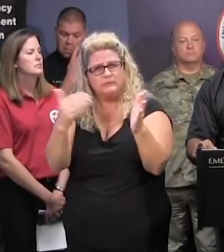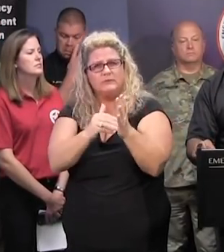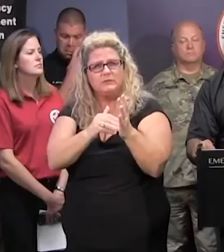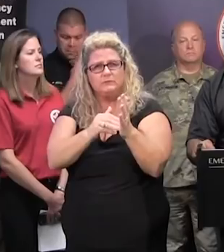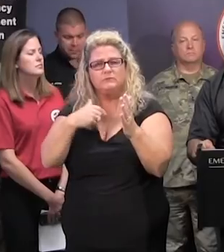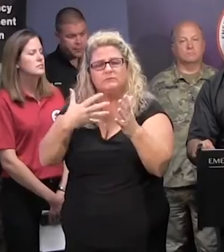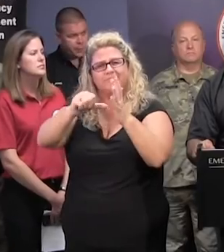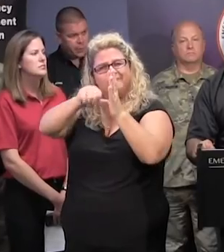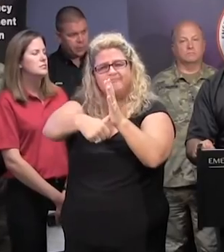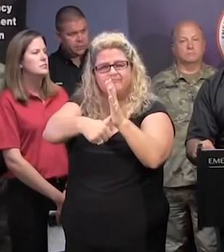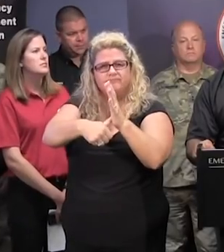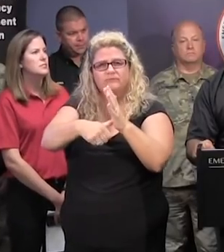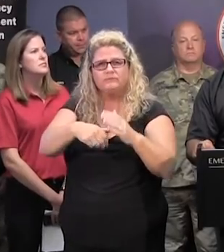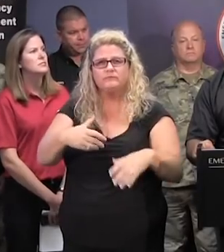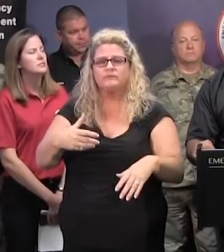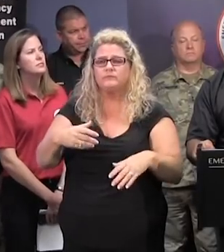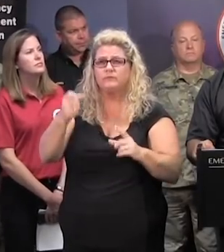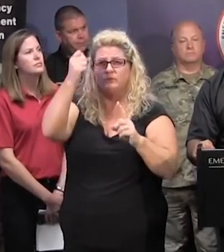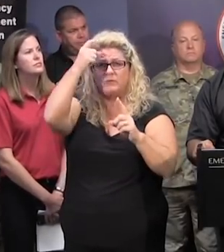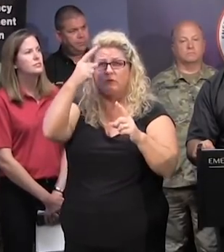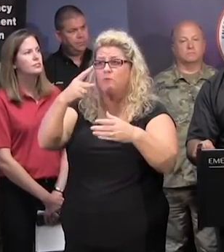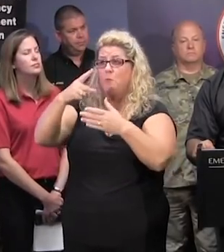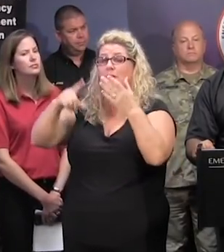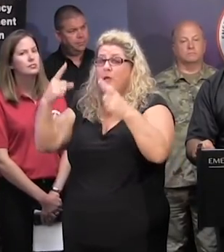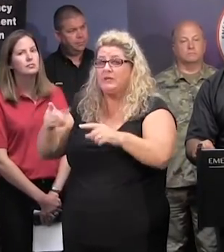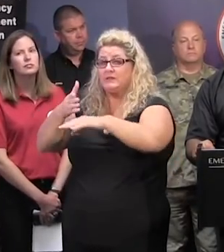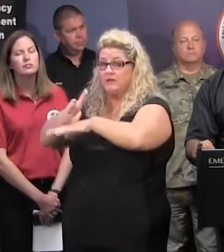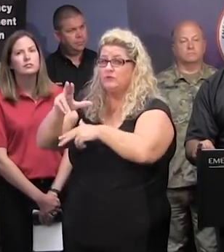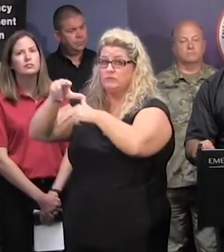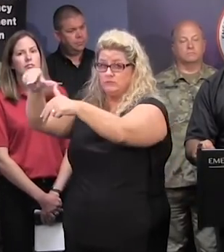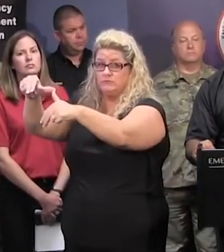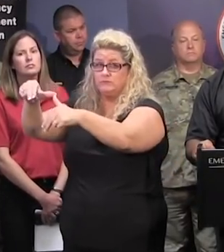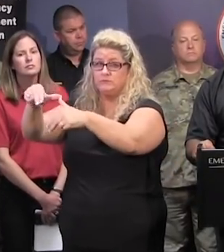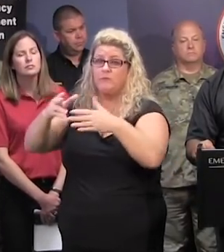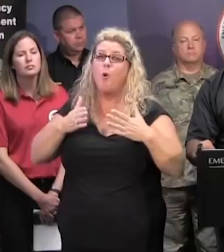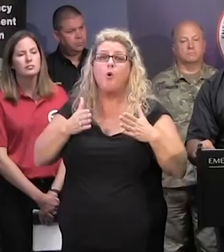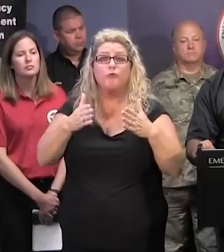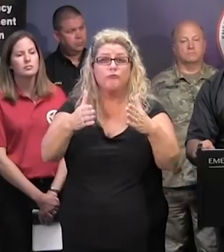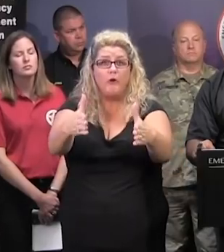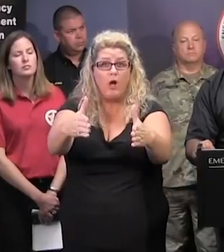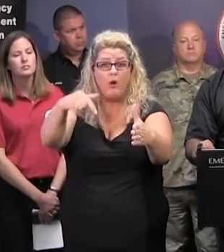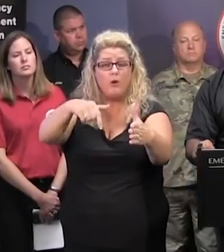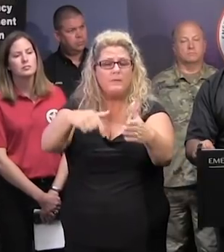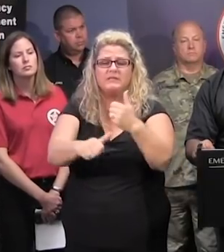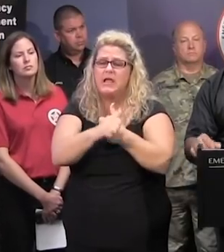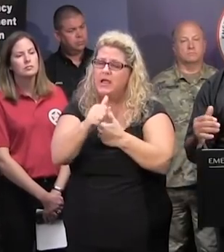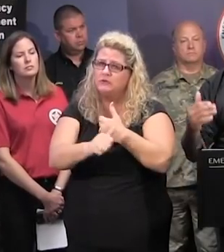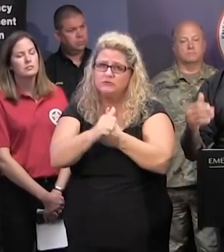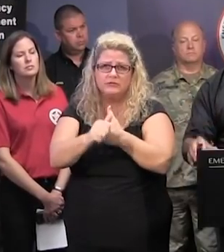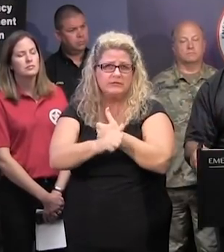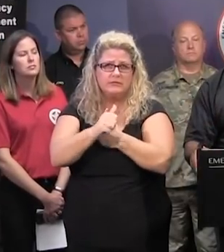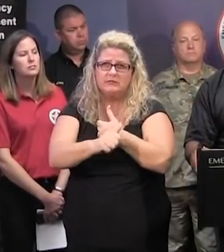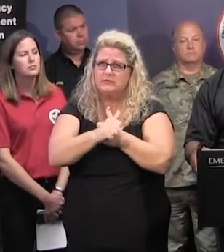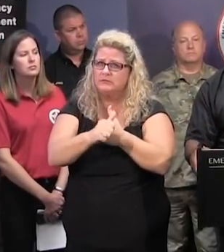things just once more. In terms of post-landfall, roadway conditions will be very dangerous. And if you